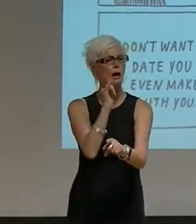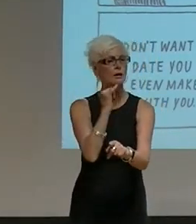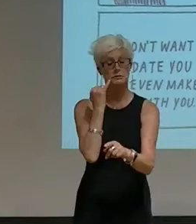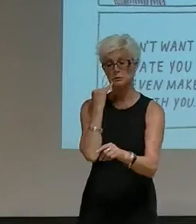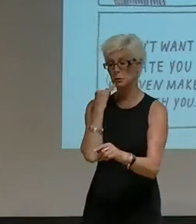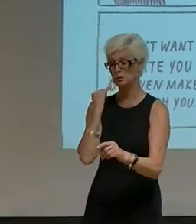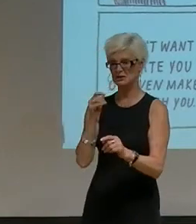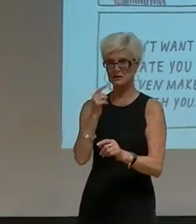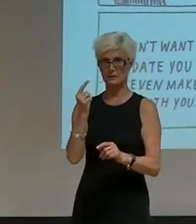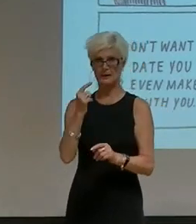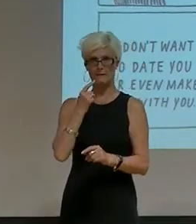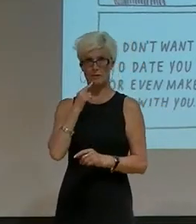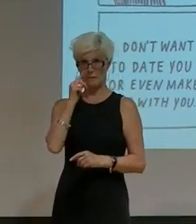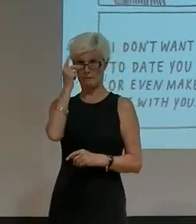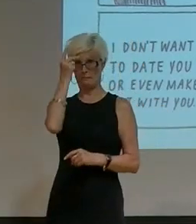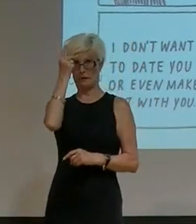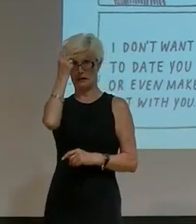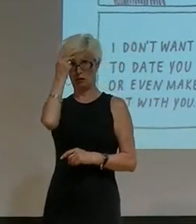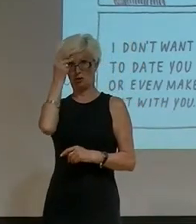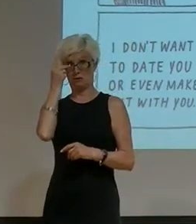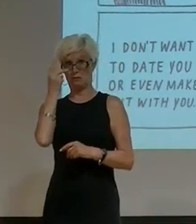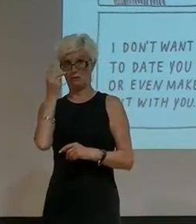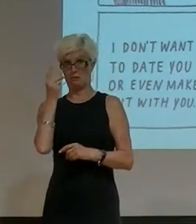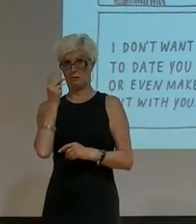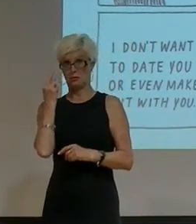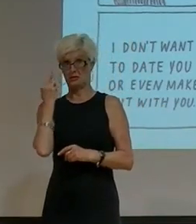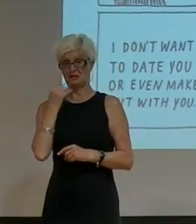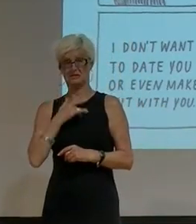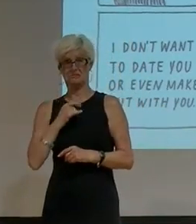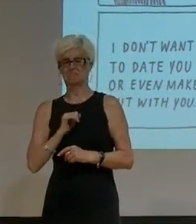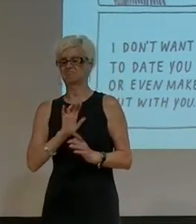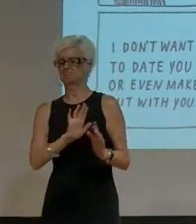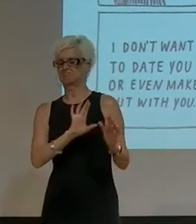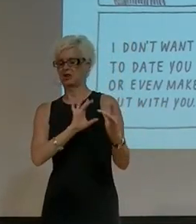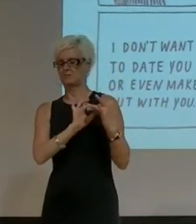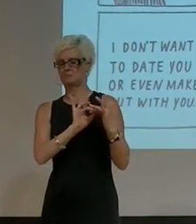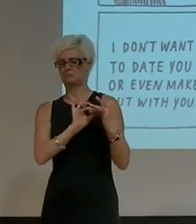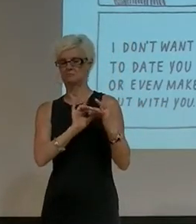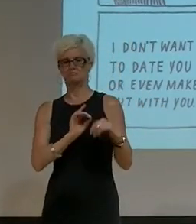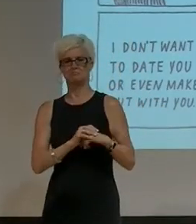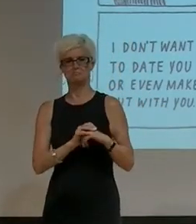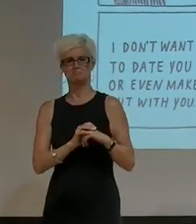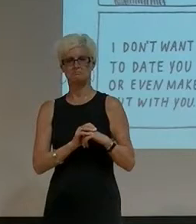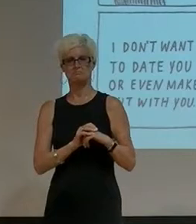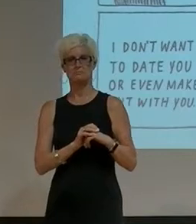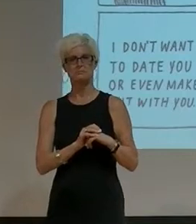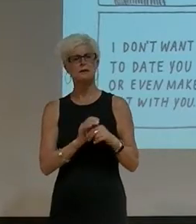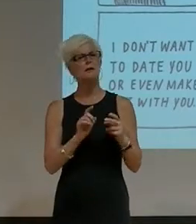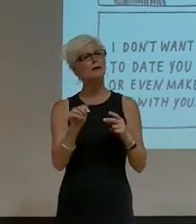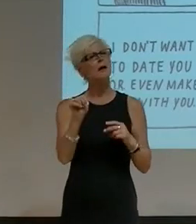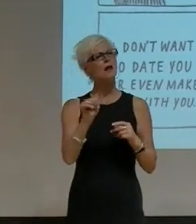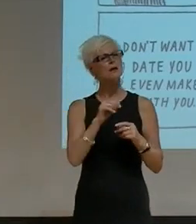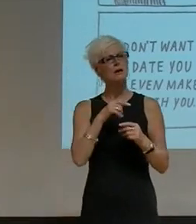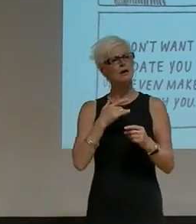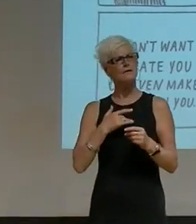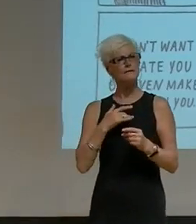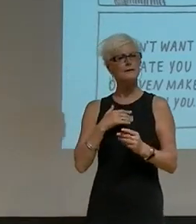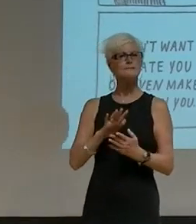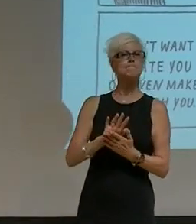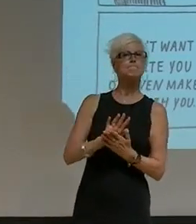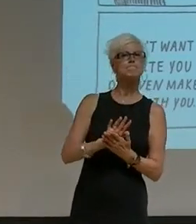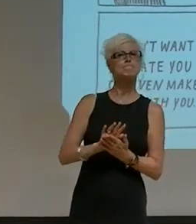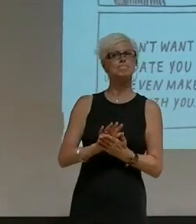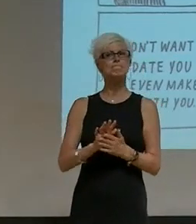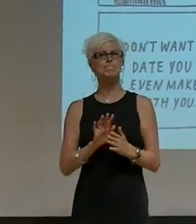practical reasons, do not perfectly identify with asexuality? What are the various ambivalences around identifying